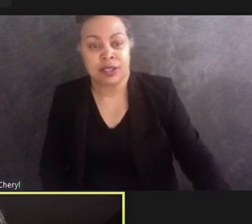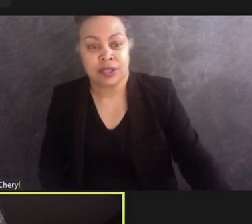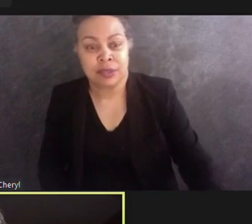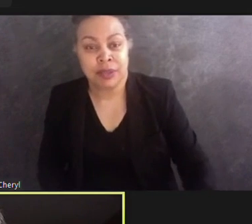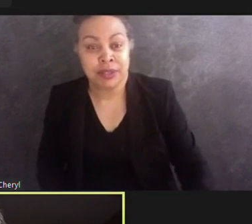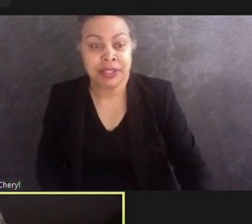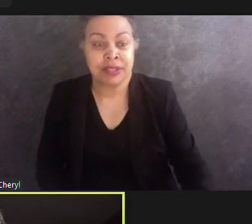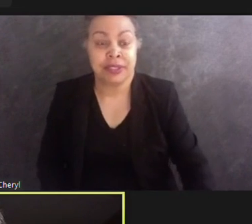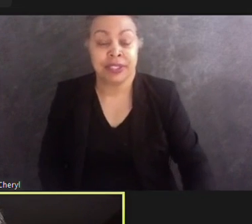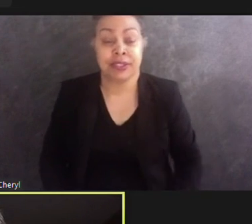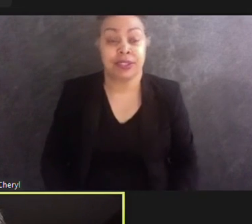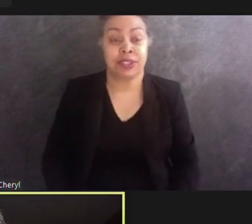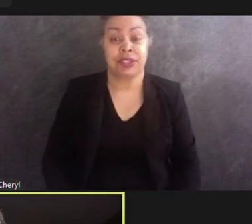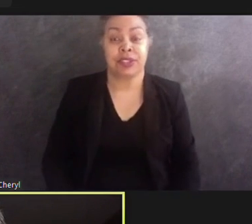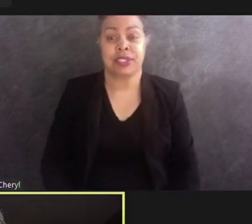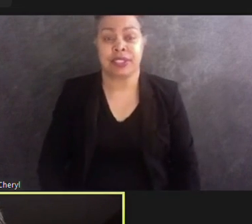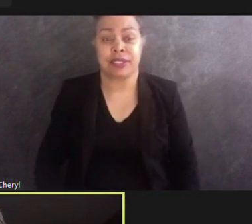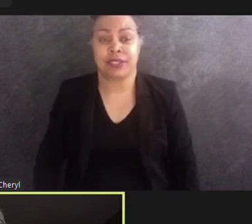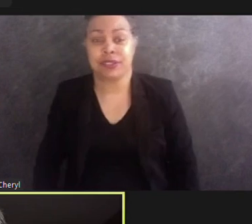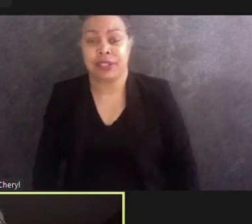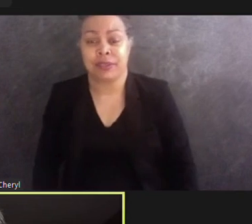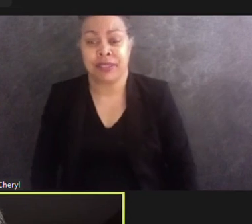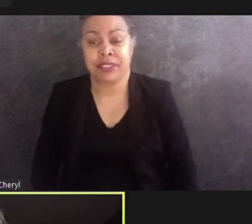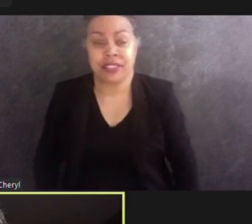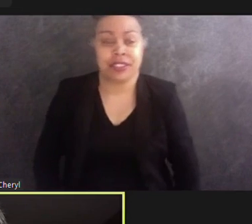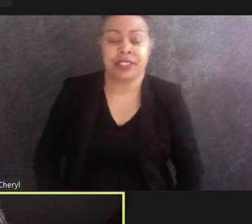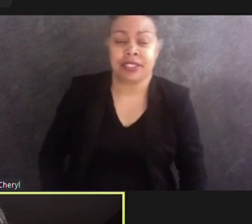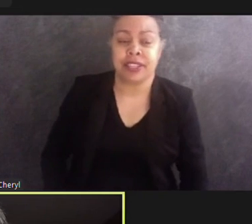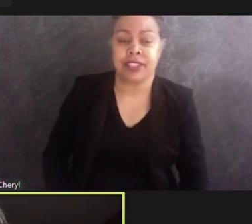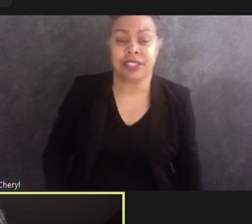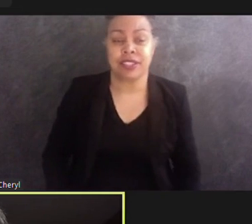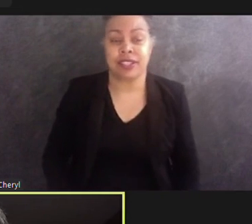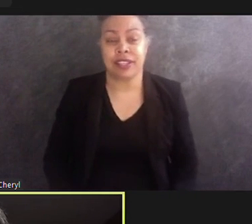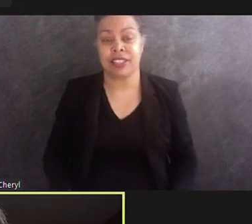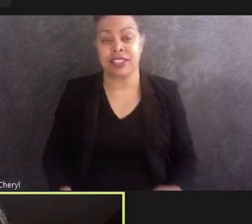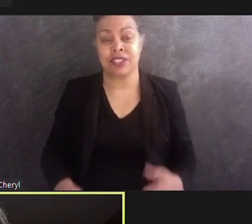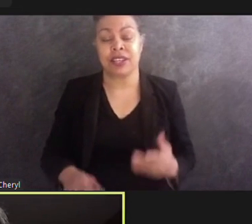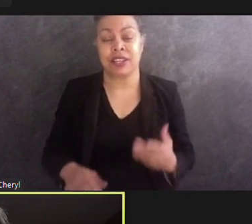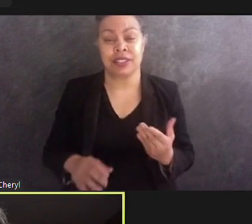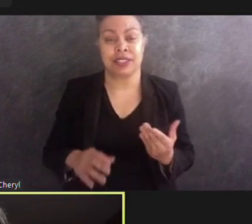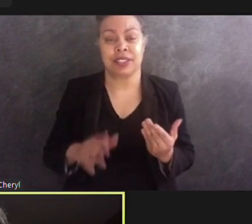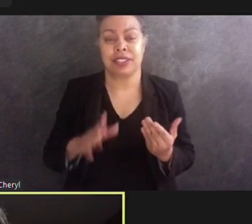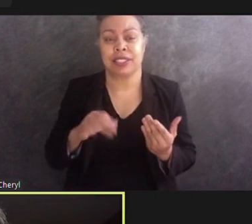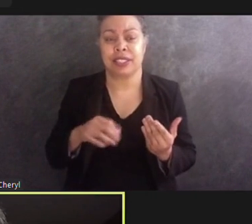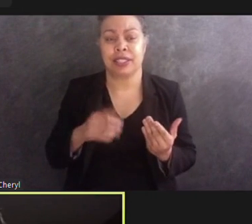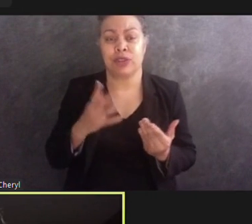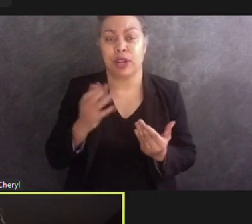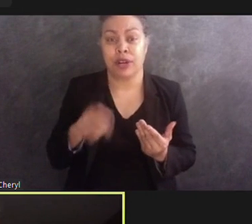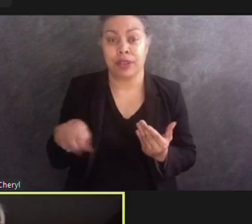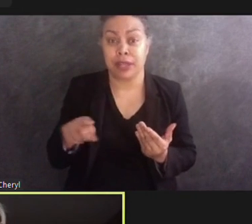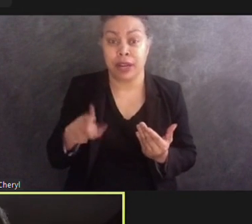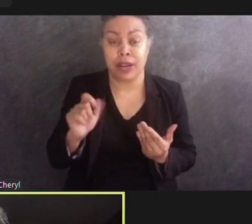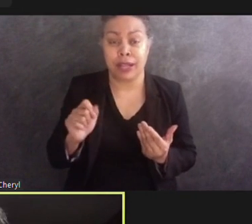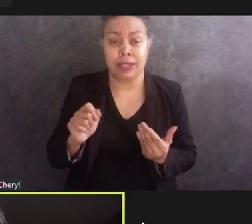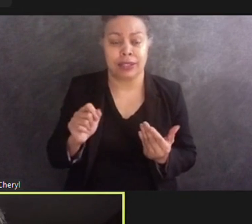that if you're out there and you're a squeaky wheel too, and you like what you're hearing,